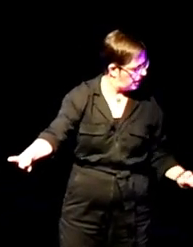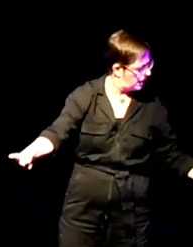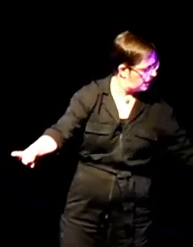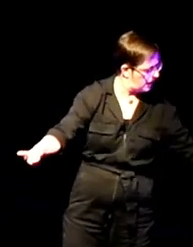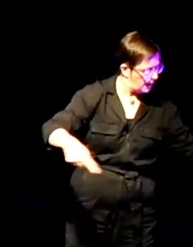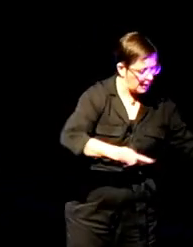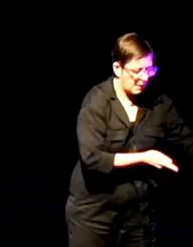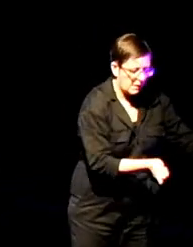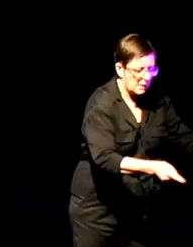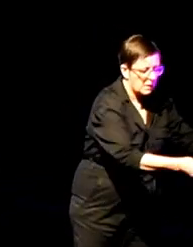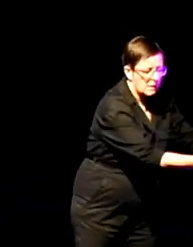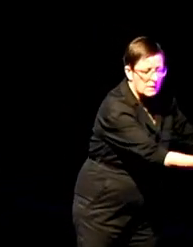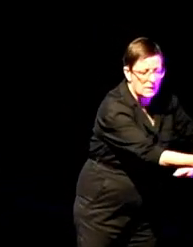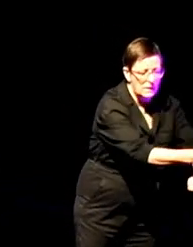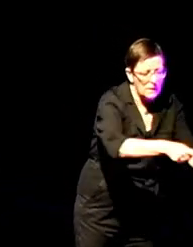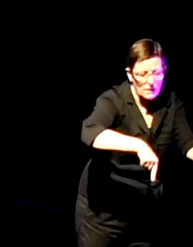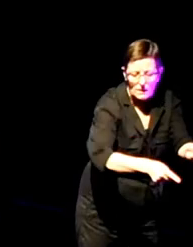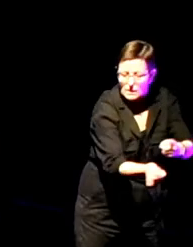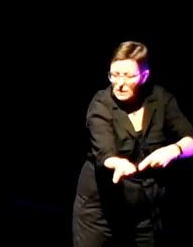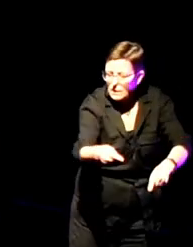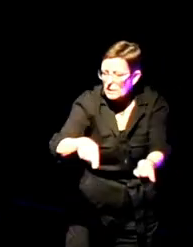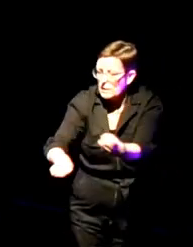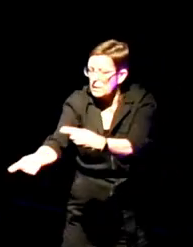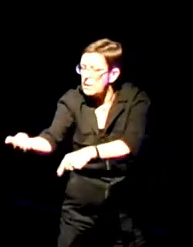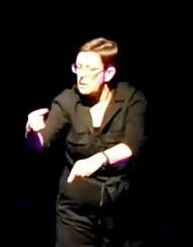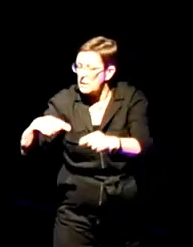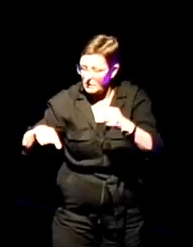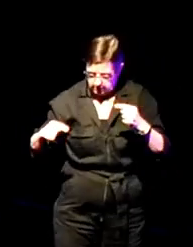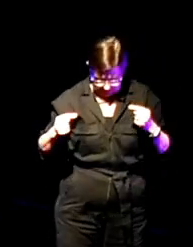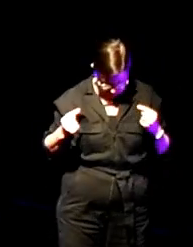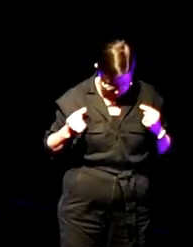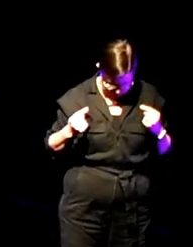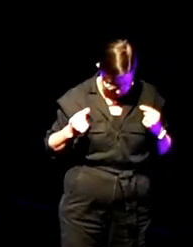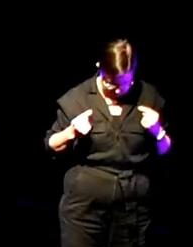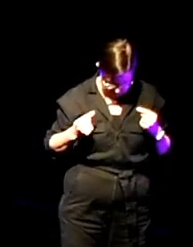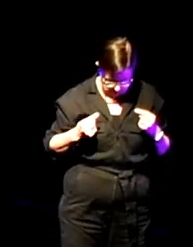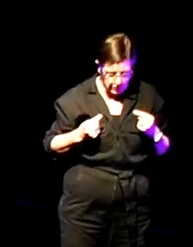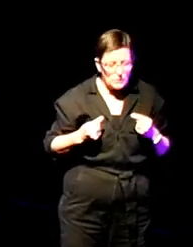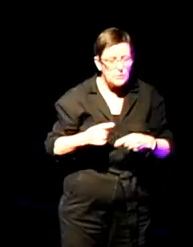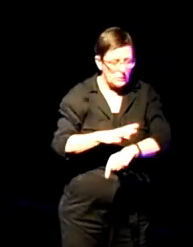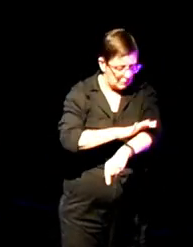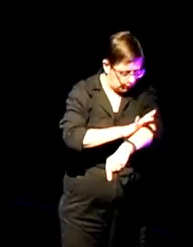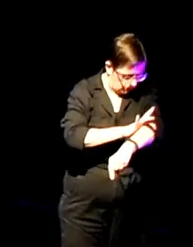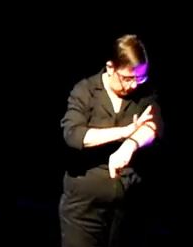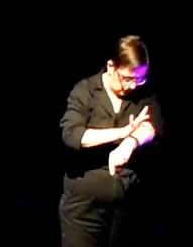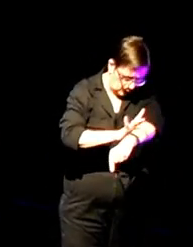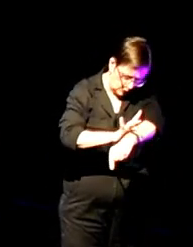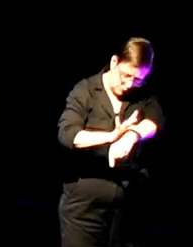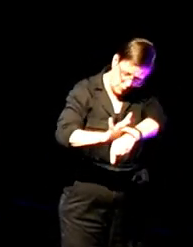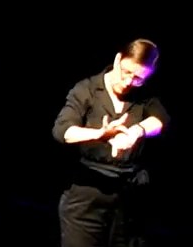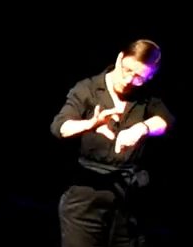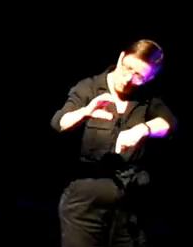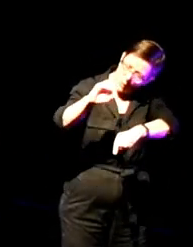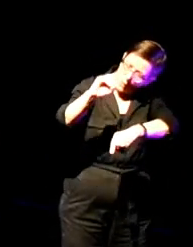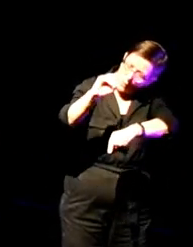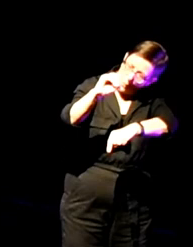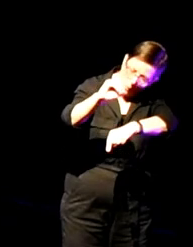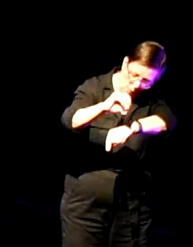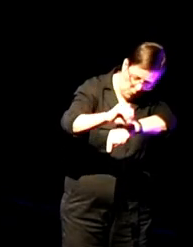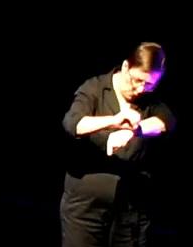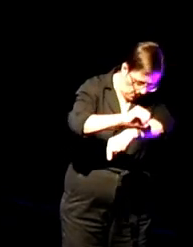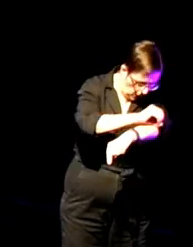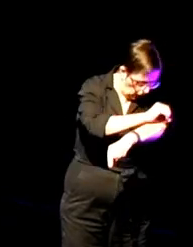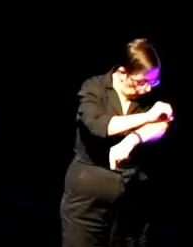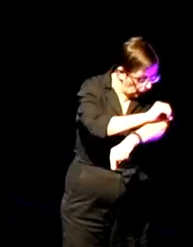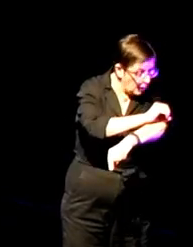And in my skin, there was a cavity. And my skin, slippery, was bathed in seaweed.